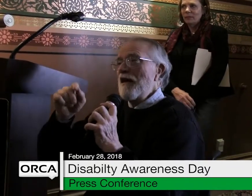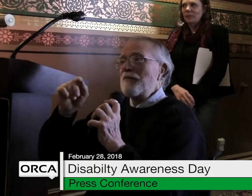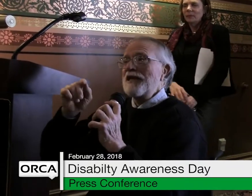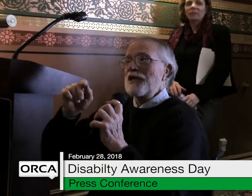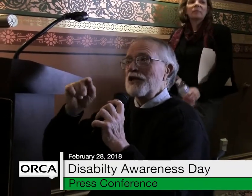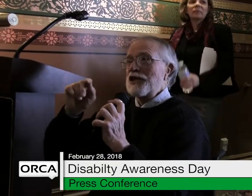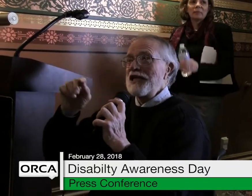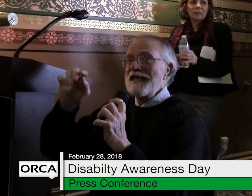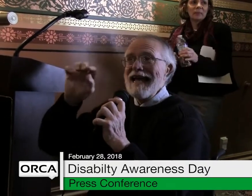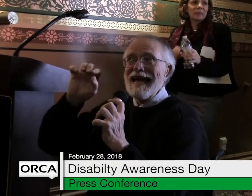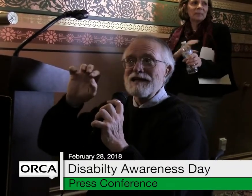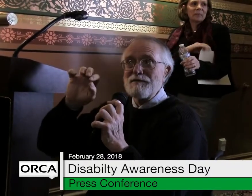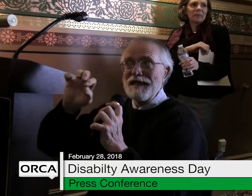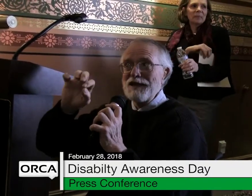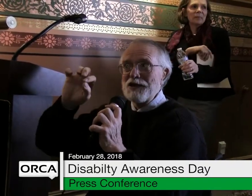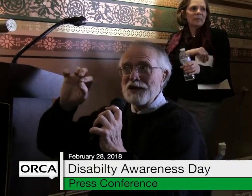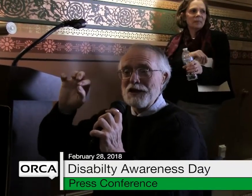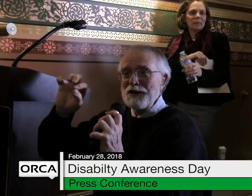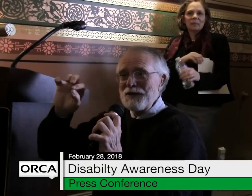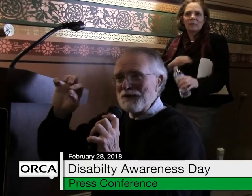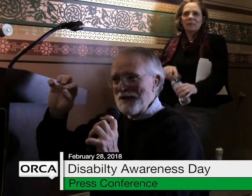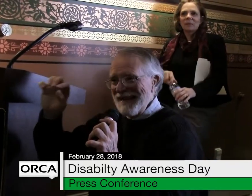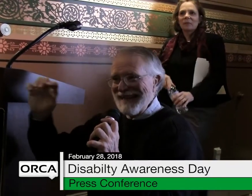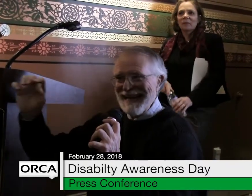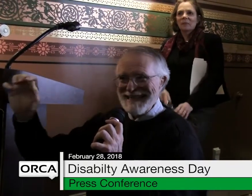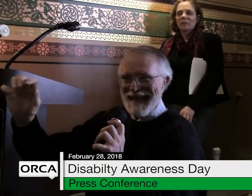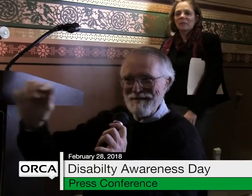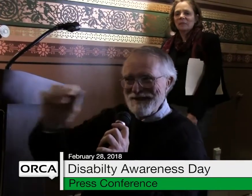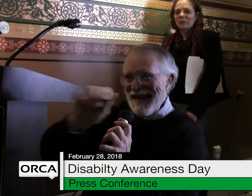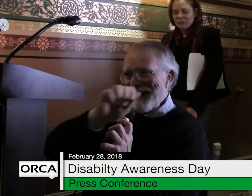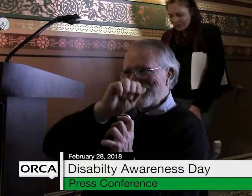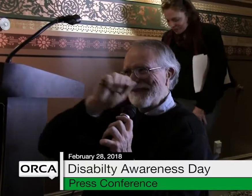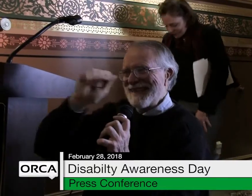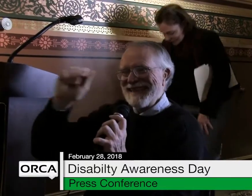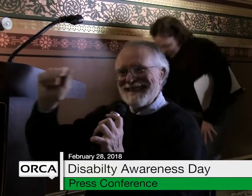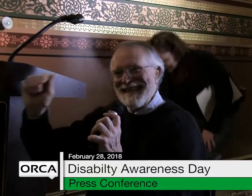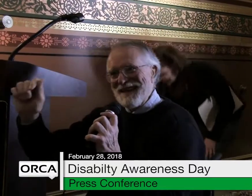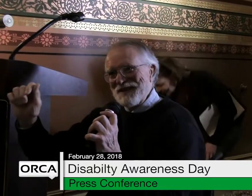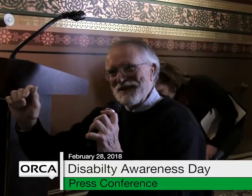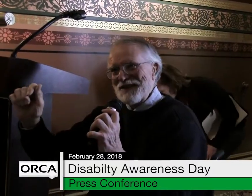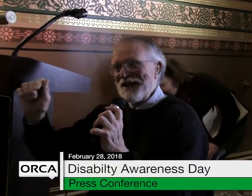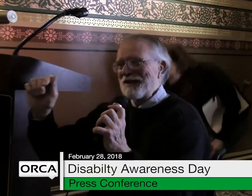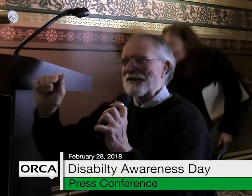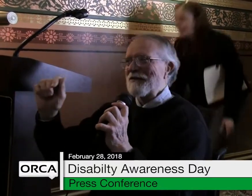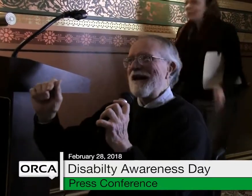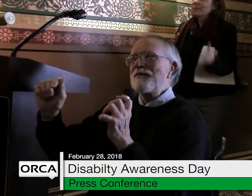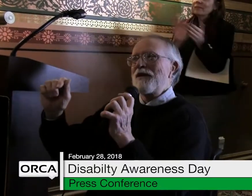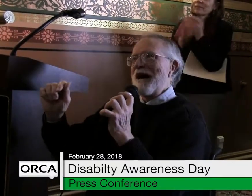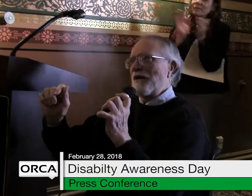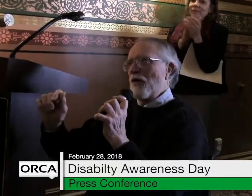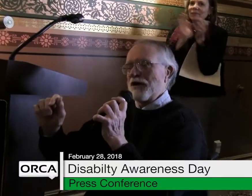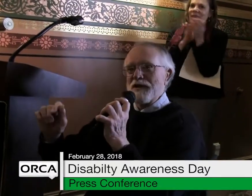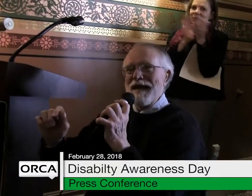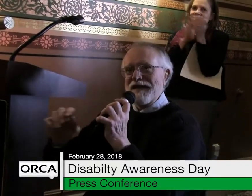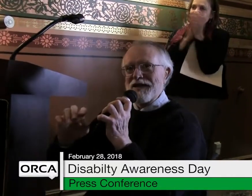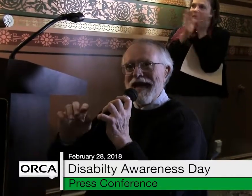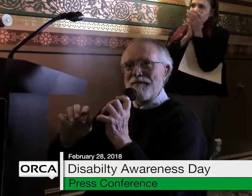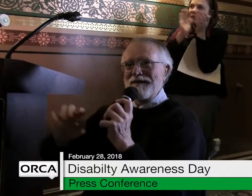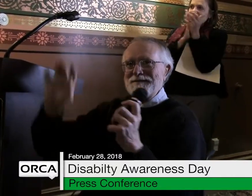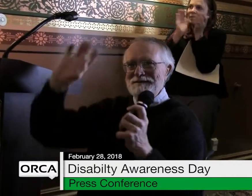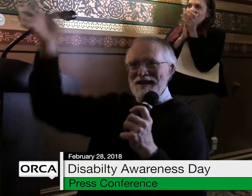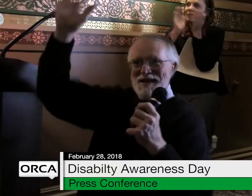hand because she has been the glue that has kept everything together. She's done an incredible amount of work.